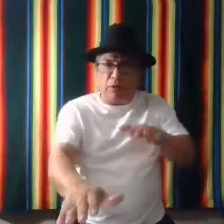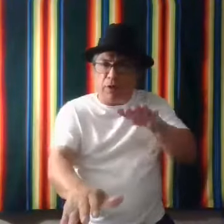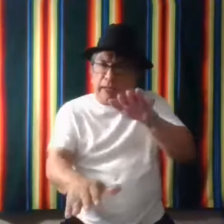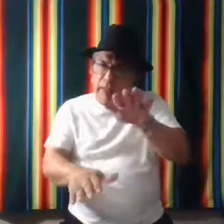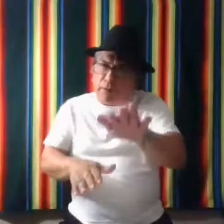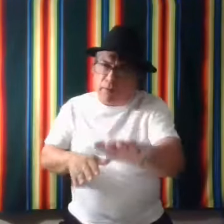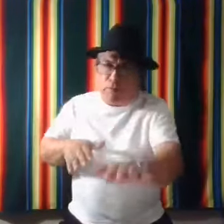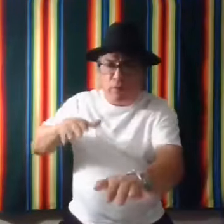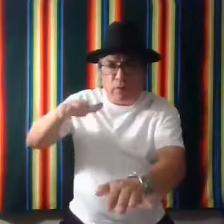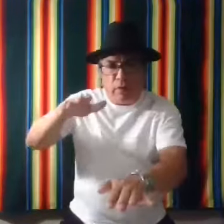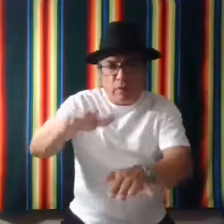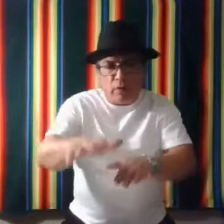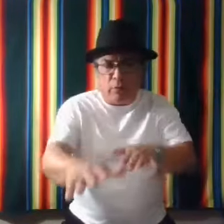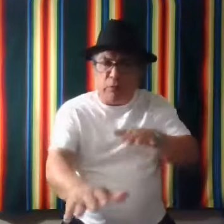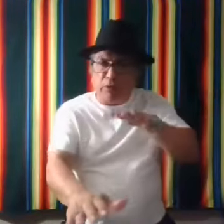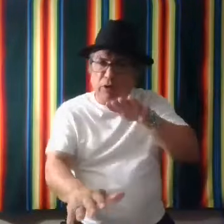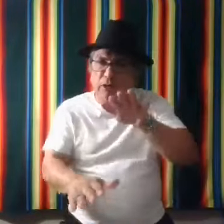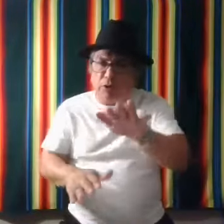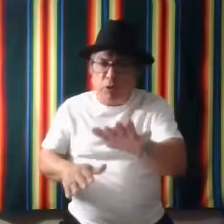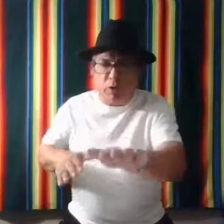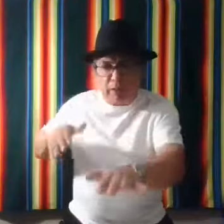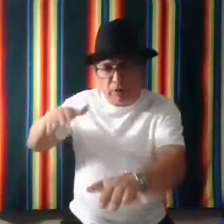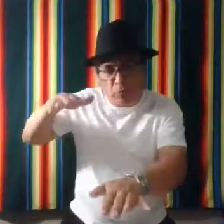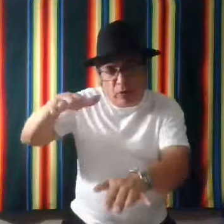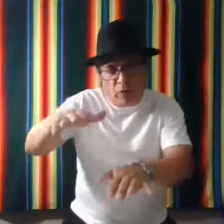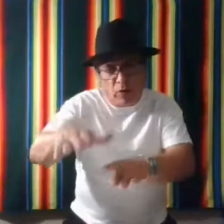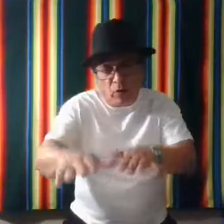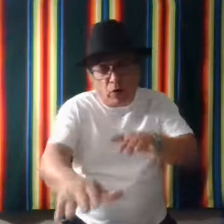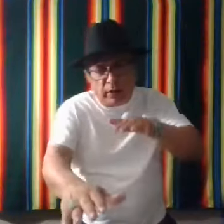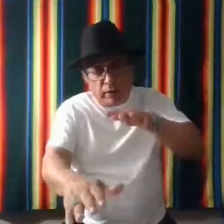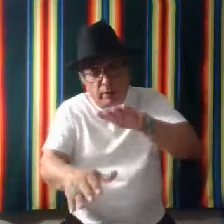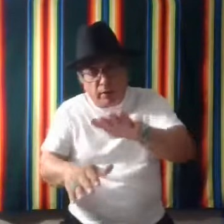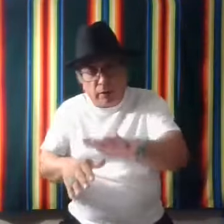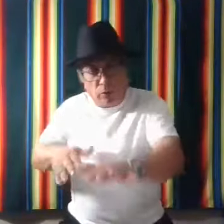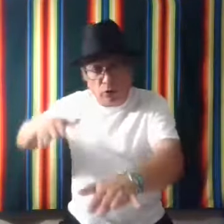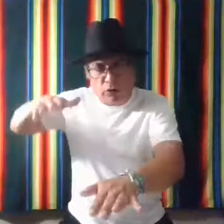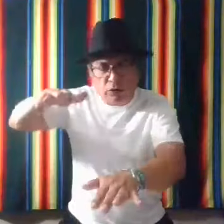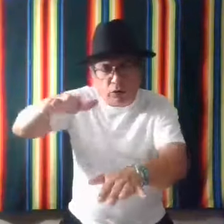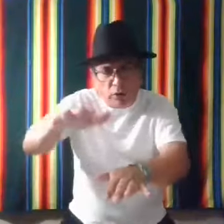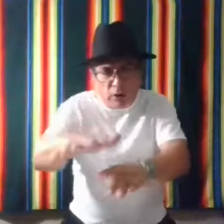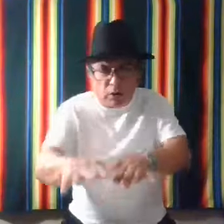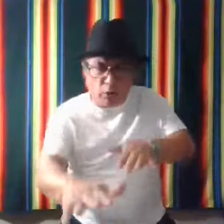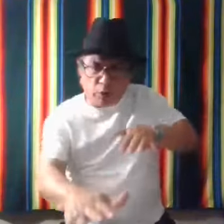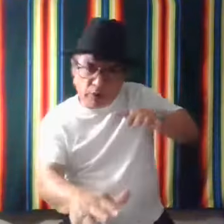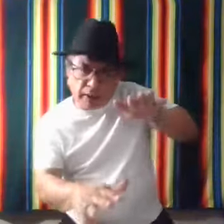tracking, or maybe you're telling the story about someone walking in the woods. So you, you would put that,